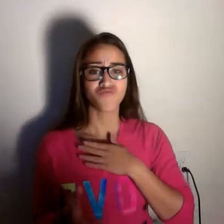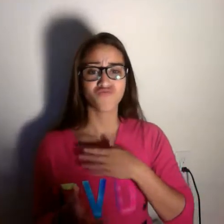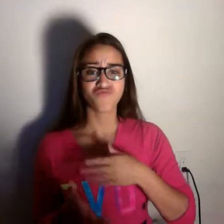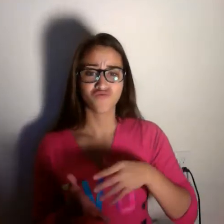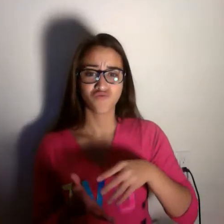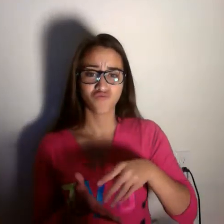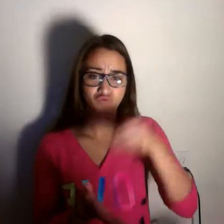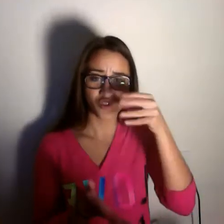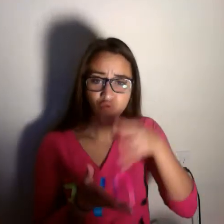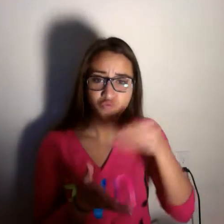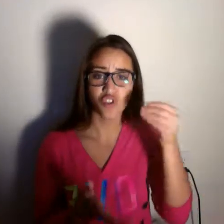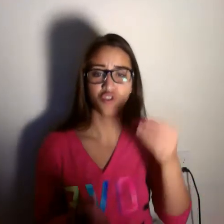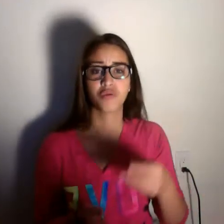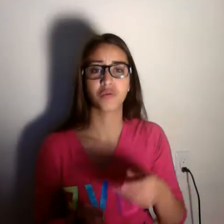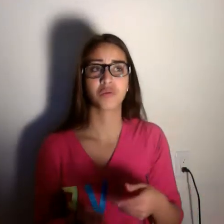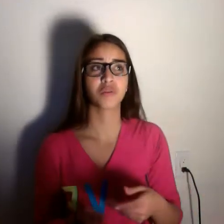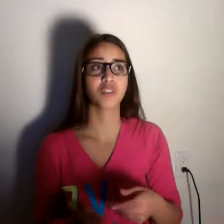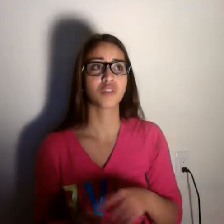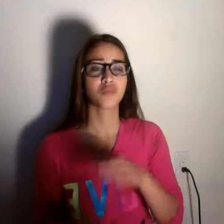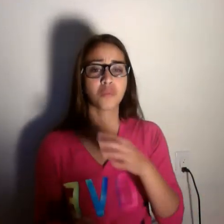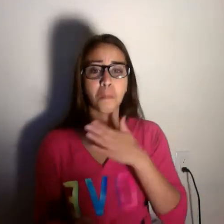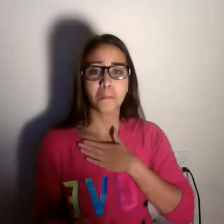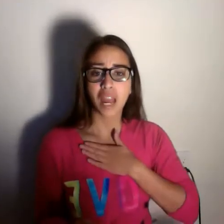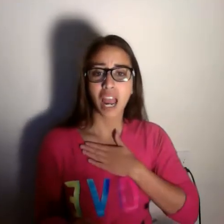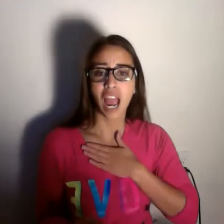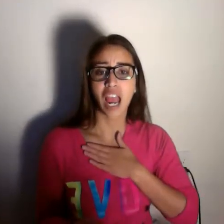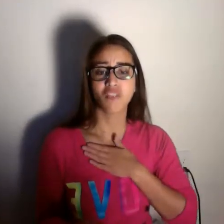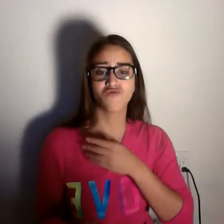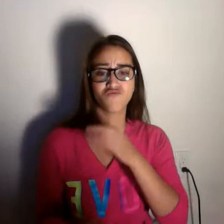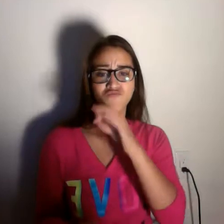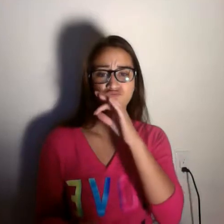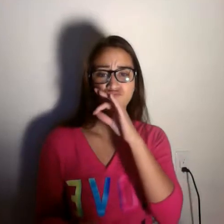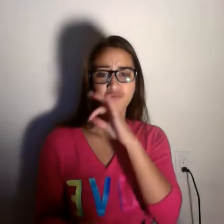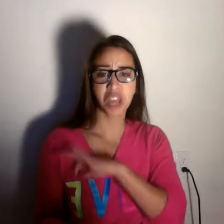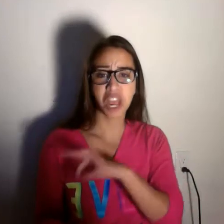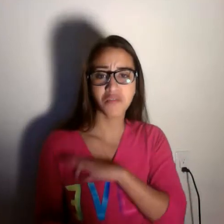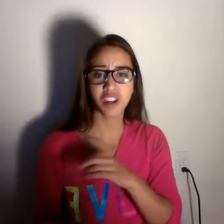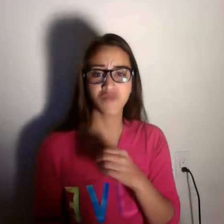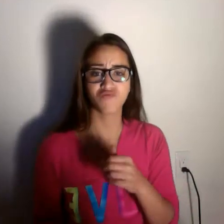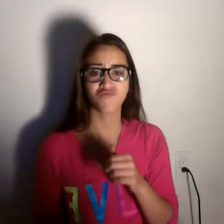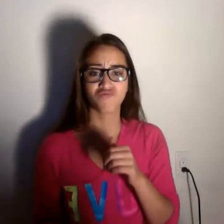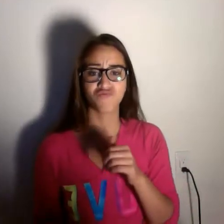Ch-ch-ch-chia! Chia Pets, the pottery that grows. And now, there's the Chia Gnome.